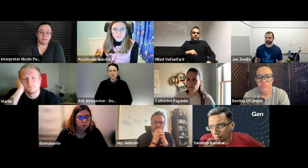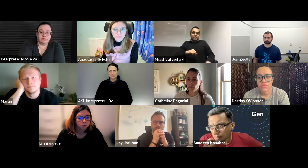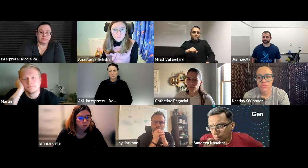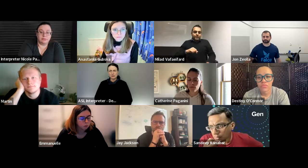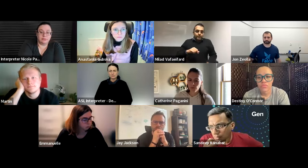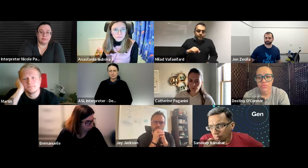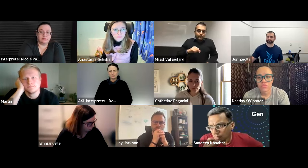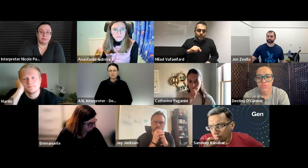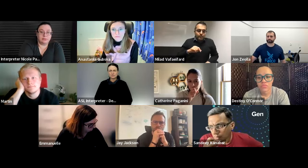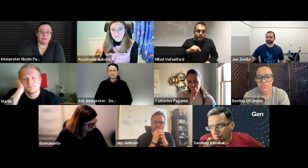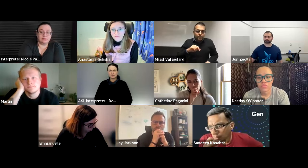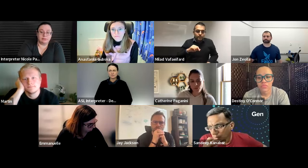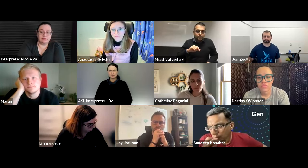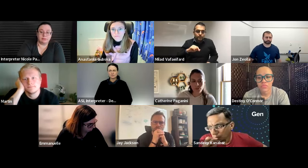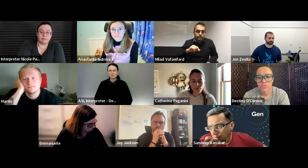assistance on that as well